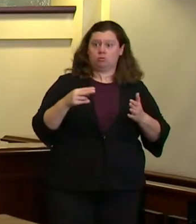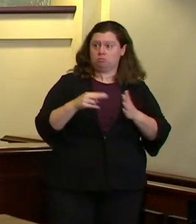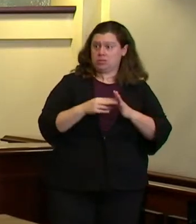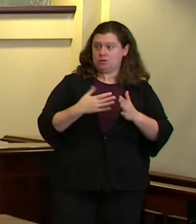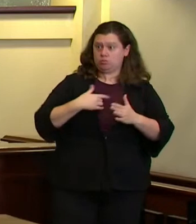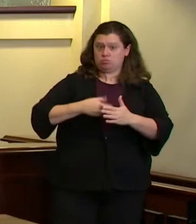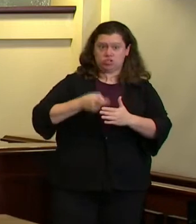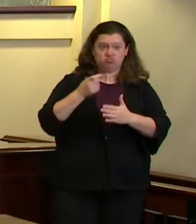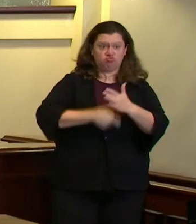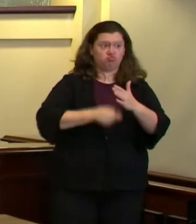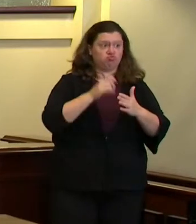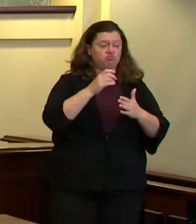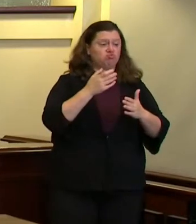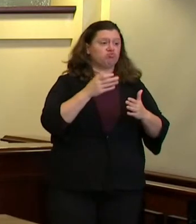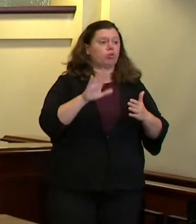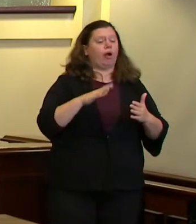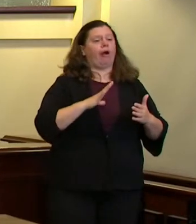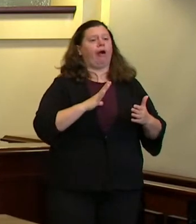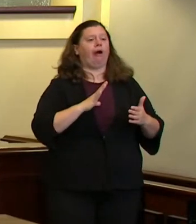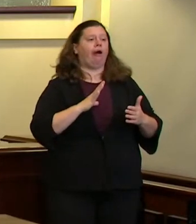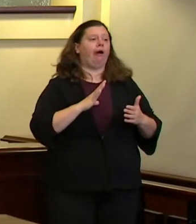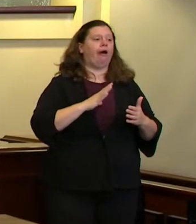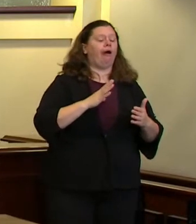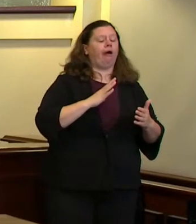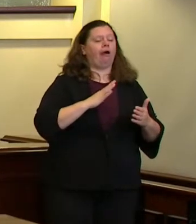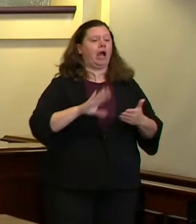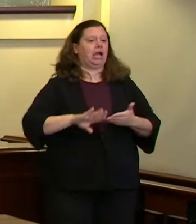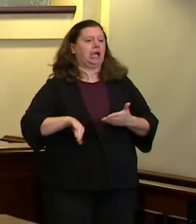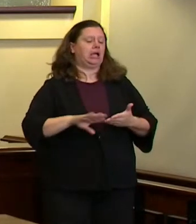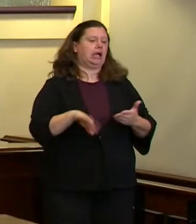we will not be charging fees for it may mean there are certain